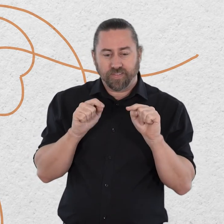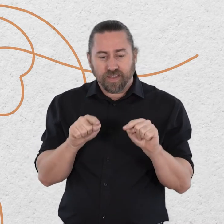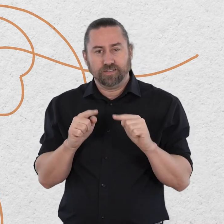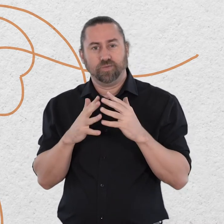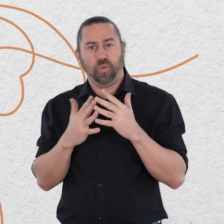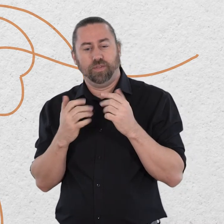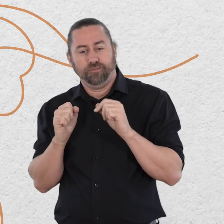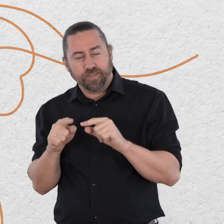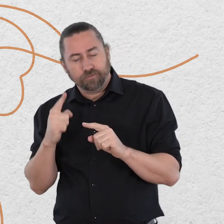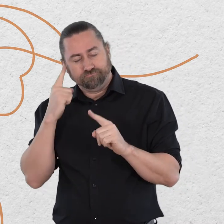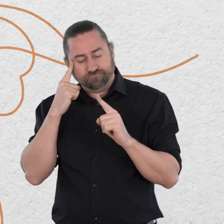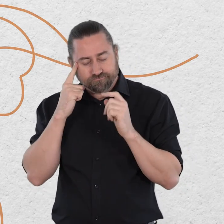may you be safe